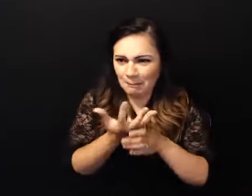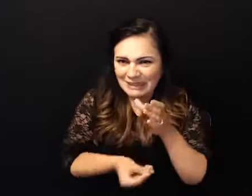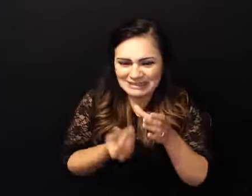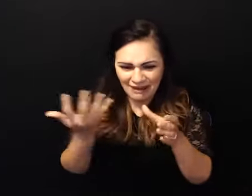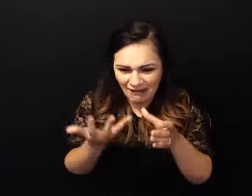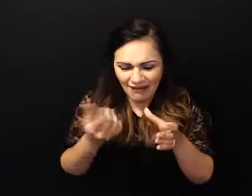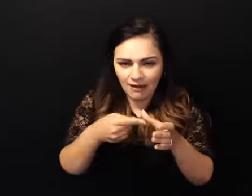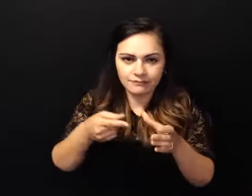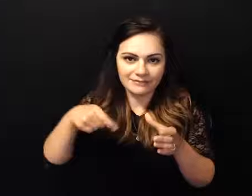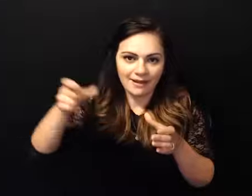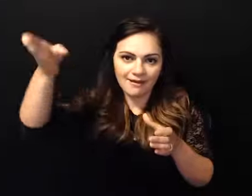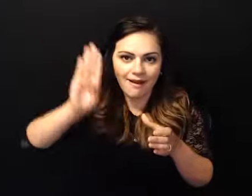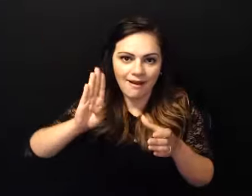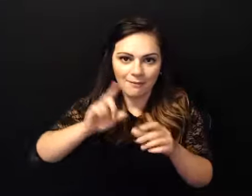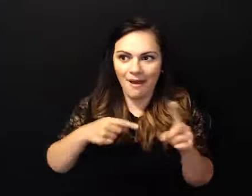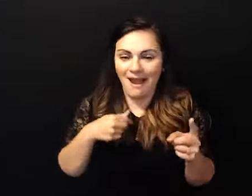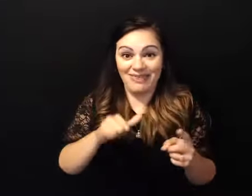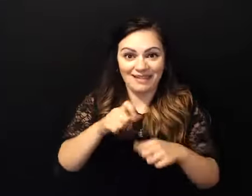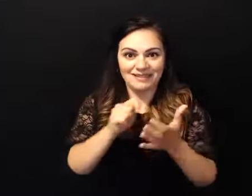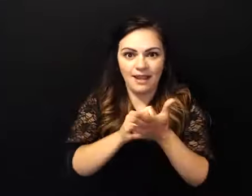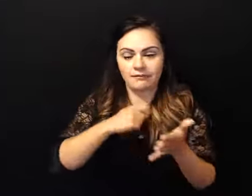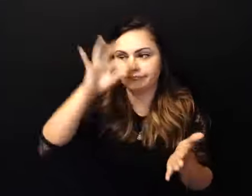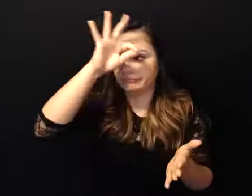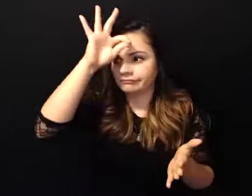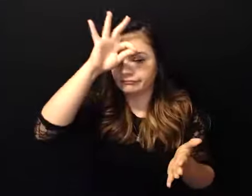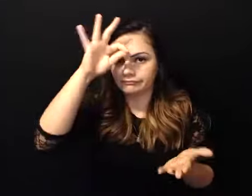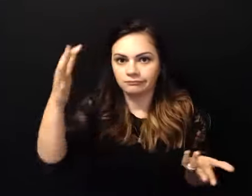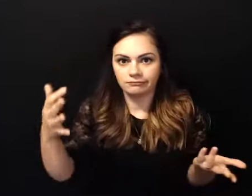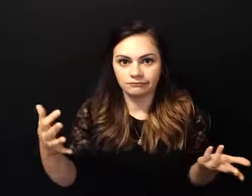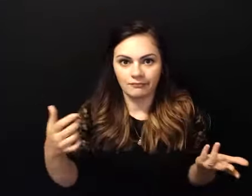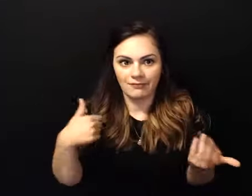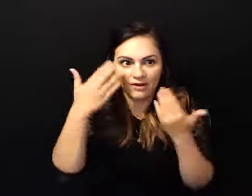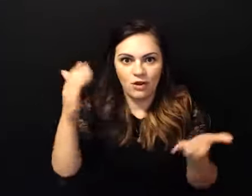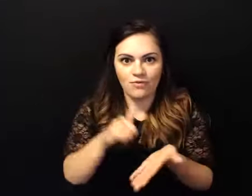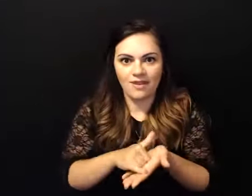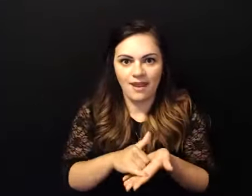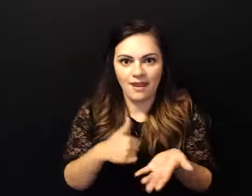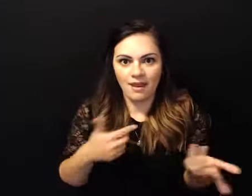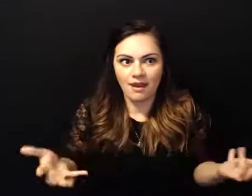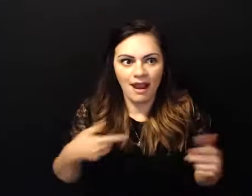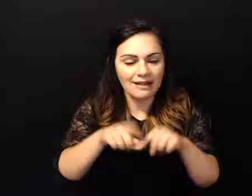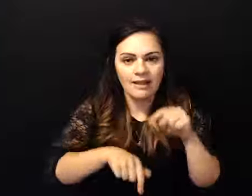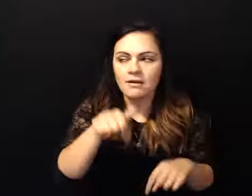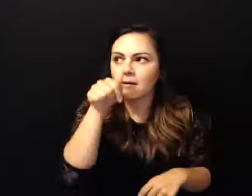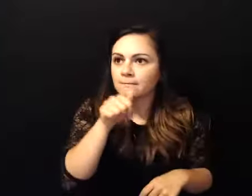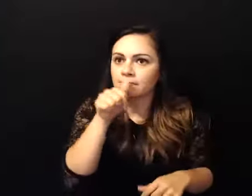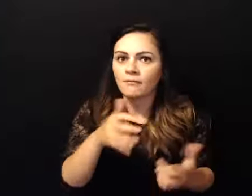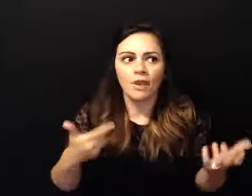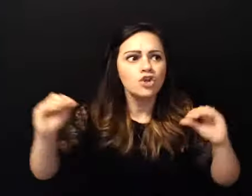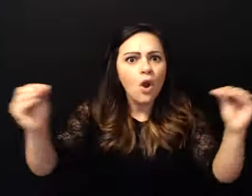and lonely and it was unbearable nobody would come and get me and here i am all by myself all alone and all i wanted to do